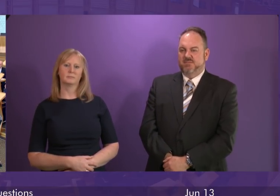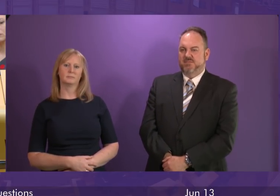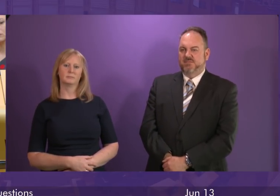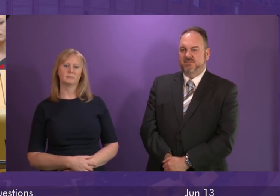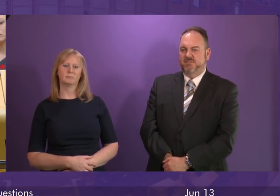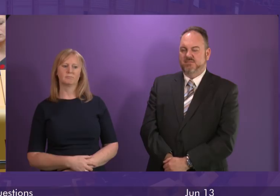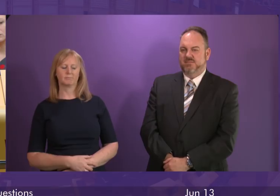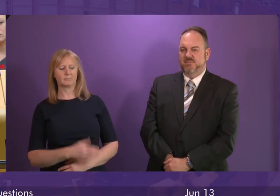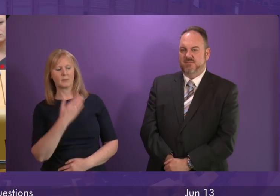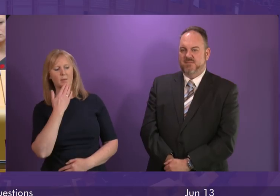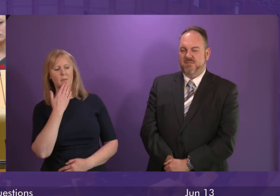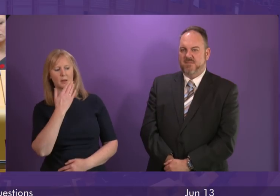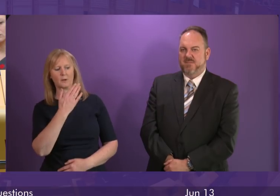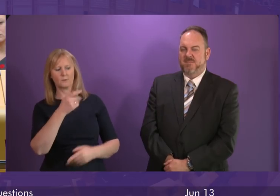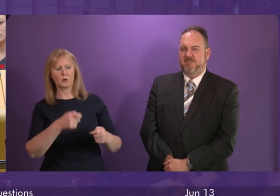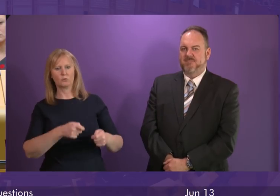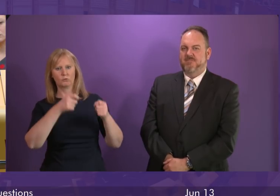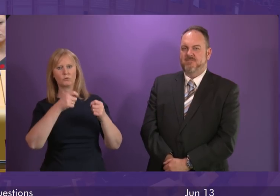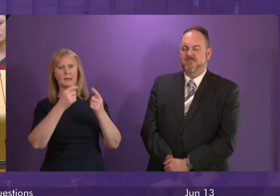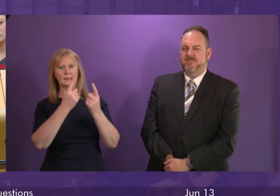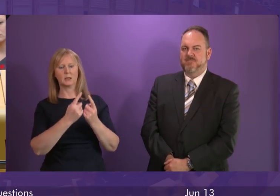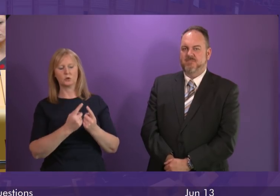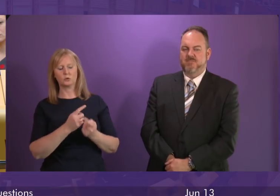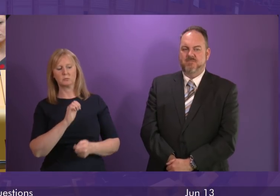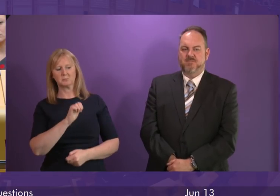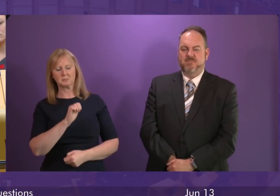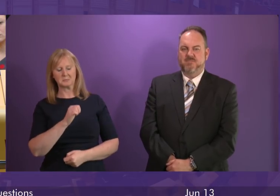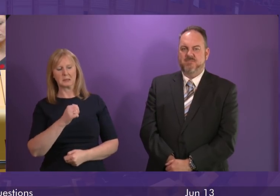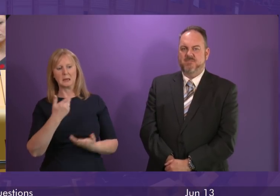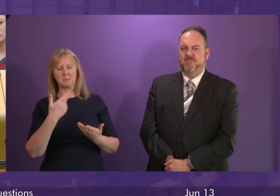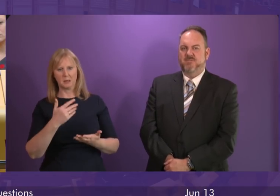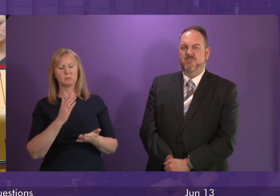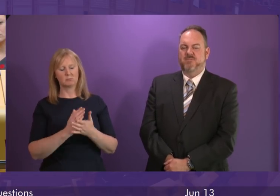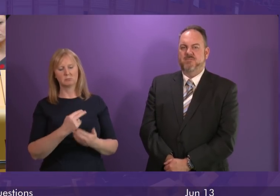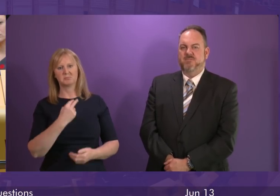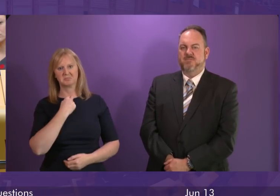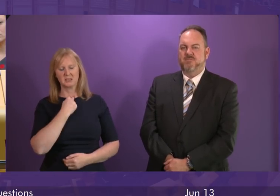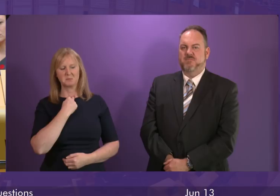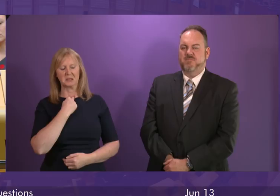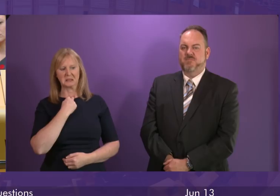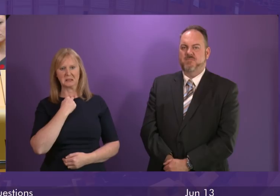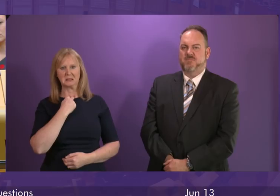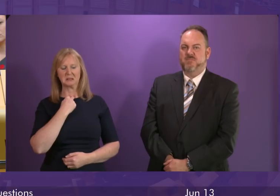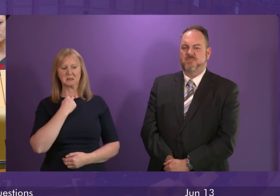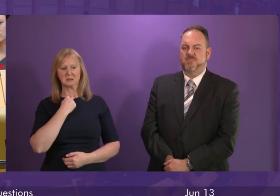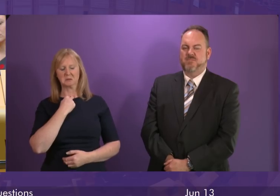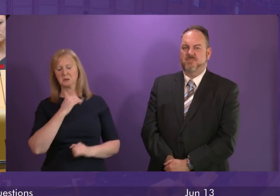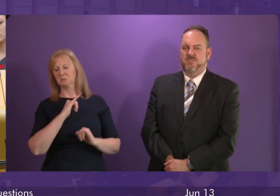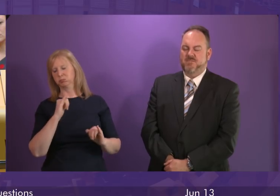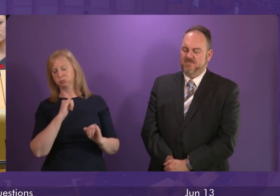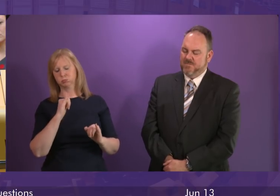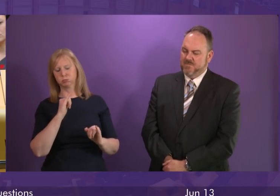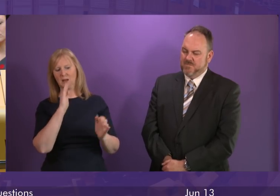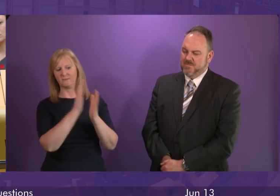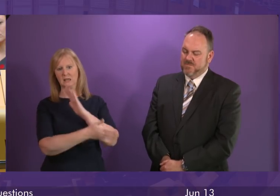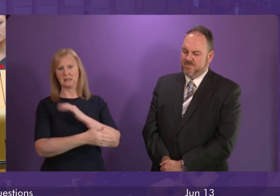Can I thank Claire Adamson for raising this issue? I was extremely disappointed, indeed disgusted, to hear of the vandalism